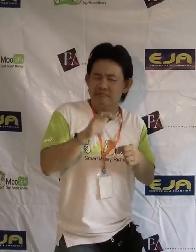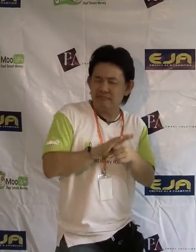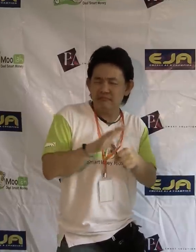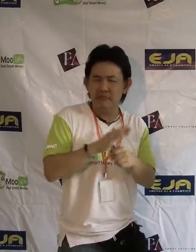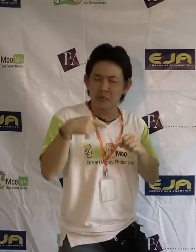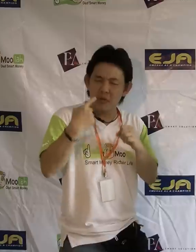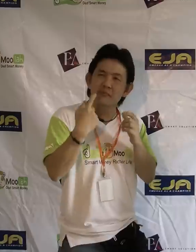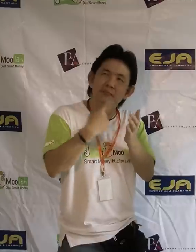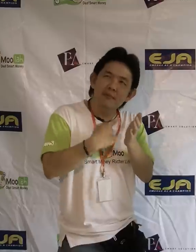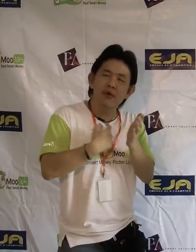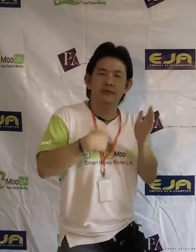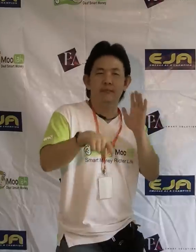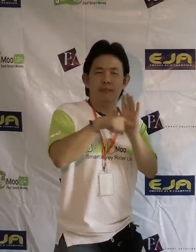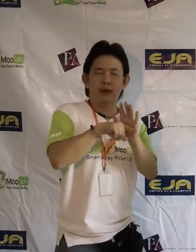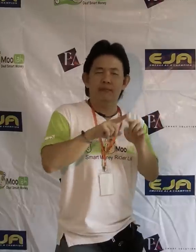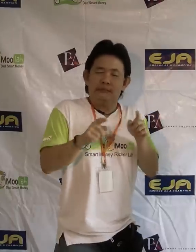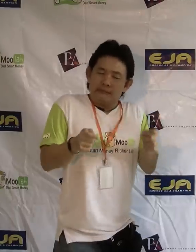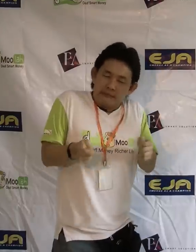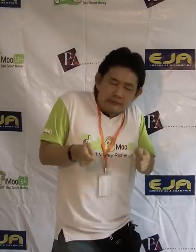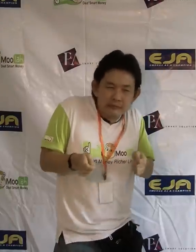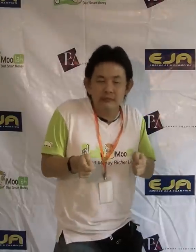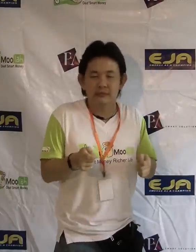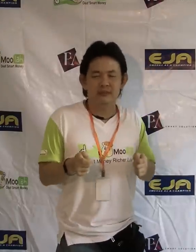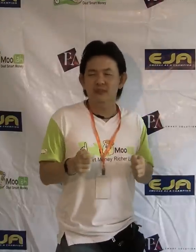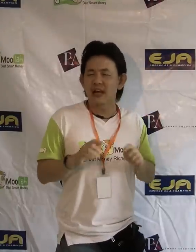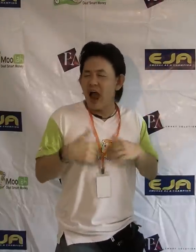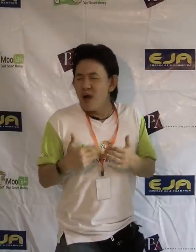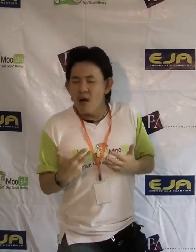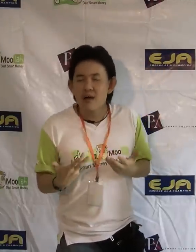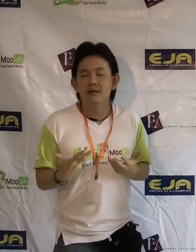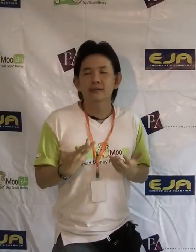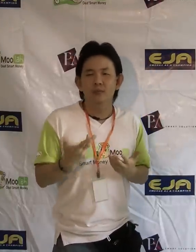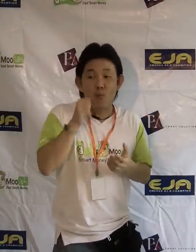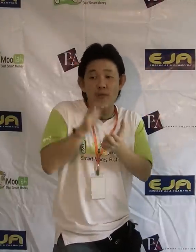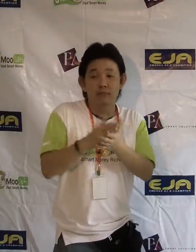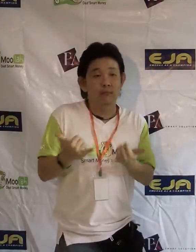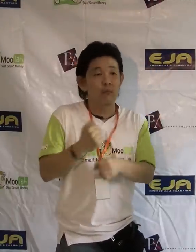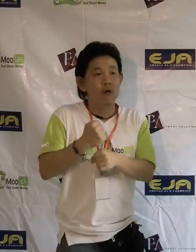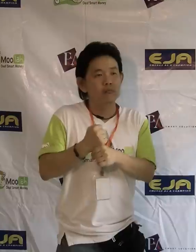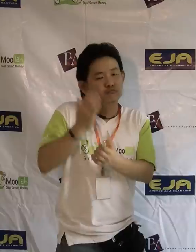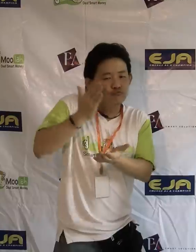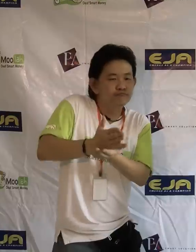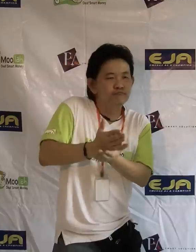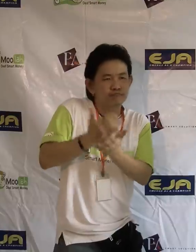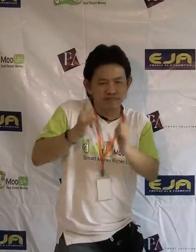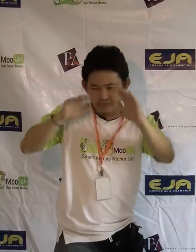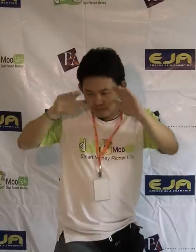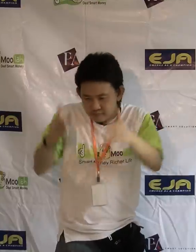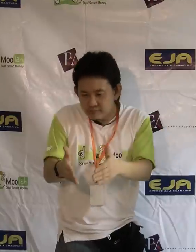I didn't know how to prepare for a more comfortable future, you know. But now I need to learn how to manage my money. My wife had to